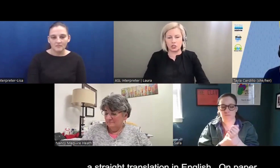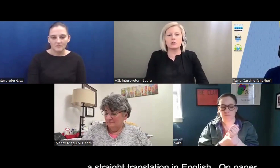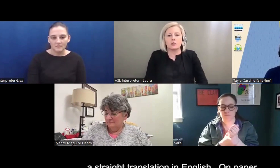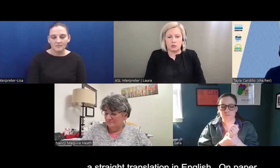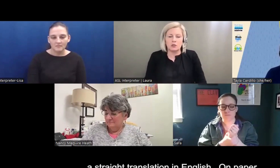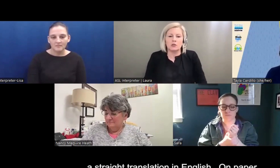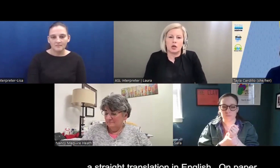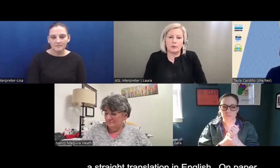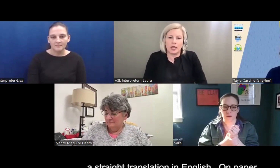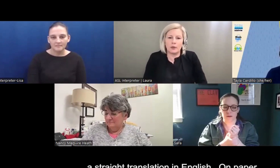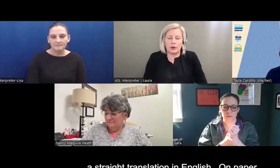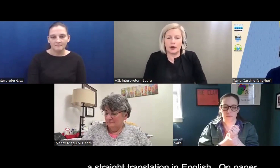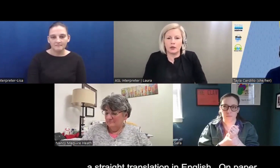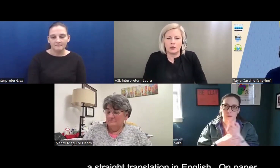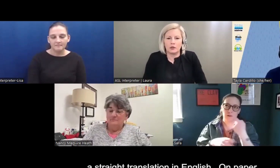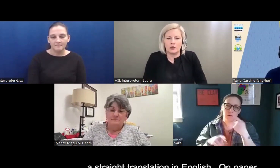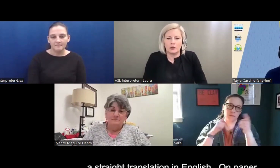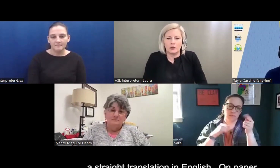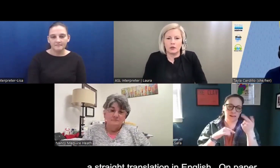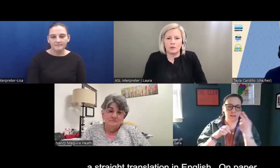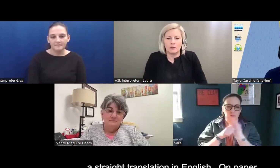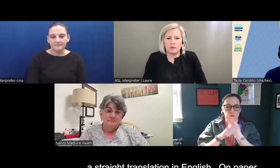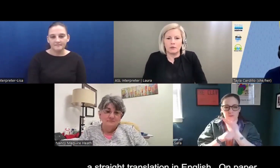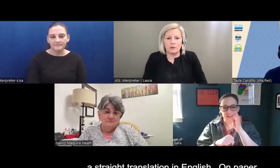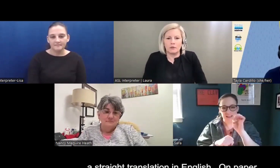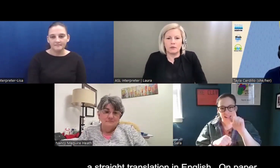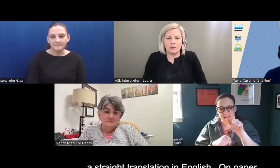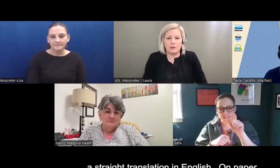English on paper. Um,